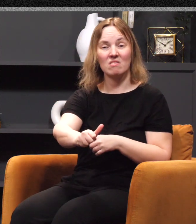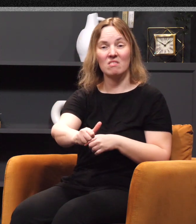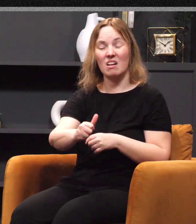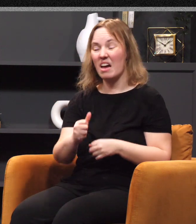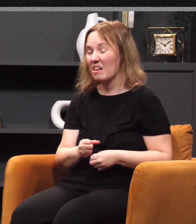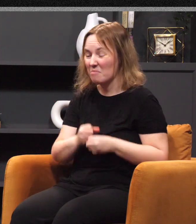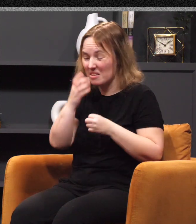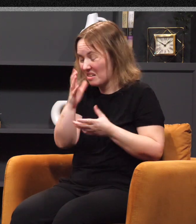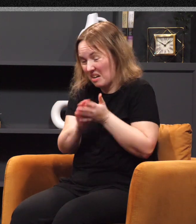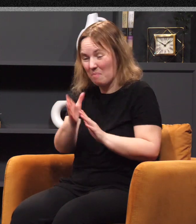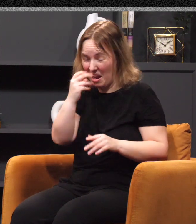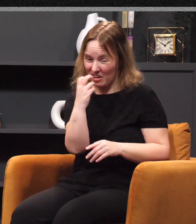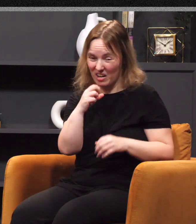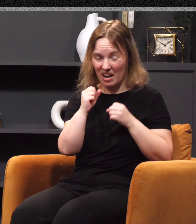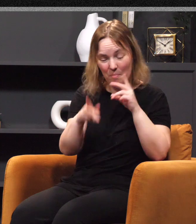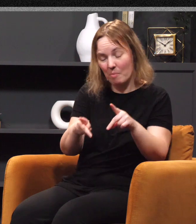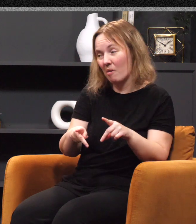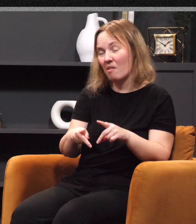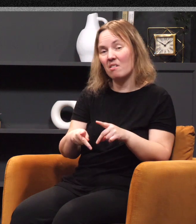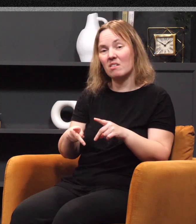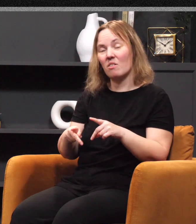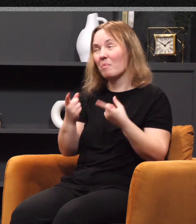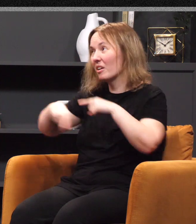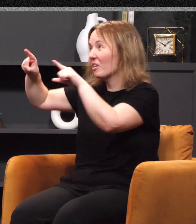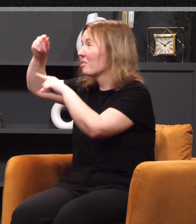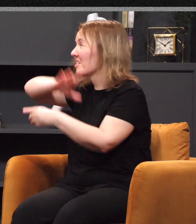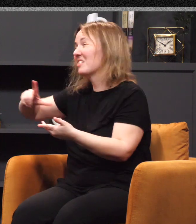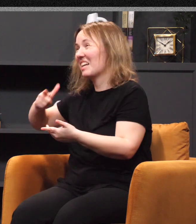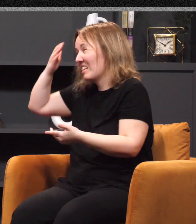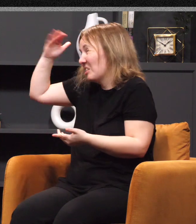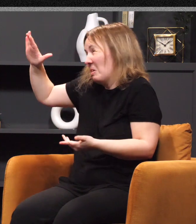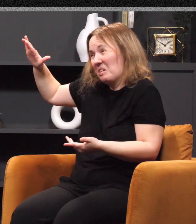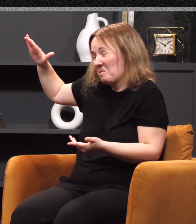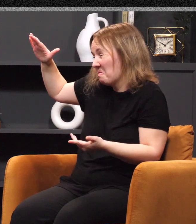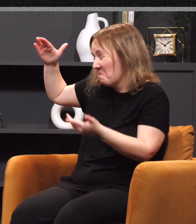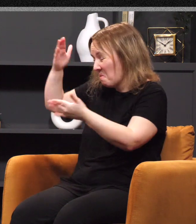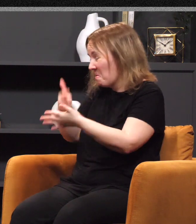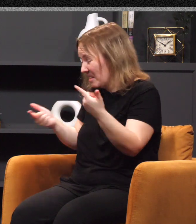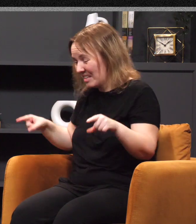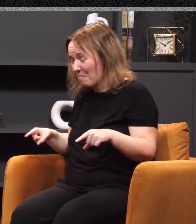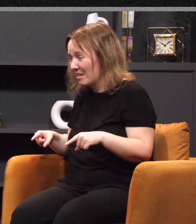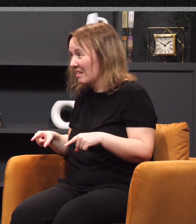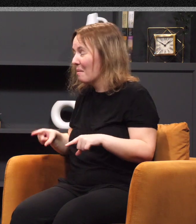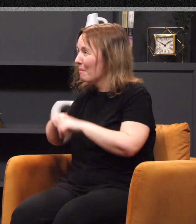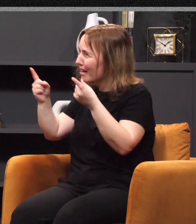things at people or am I going to come to the Lord and say, okay, Lord, I don't understand what's going on, but I know you do as we sang in that first song.